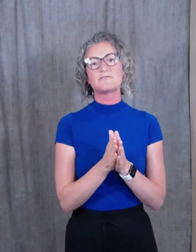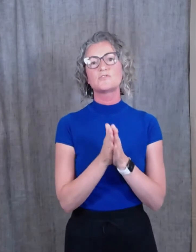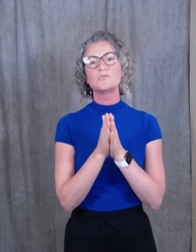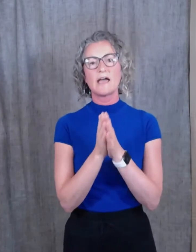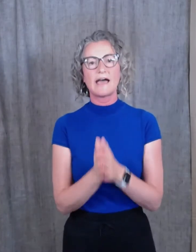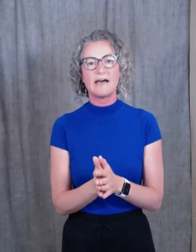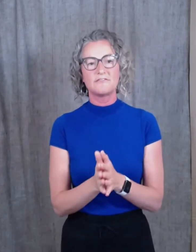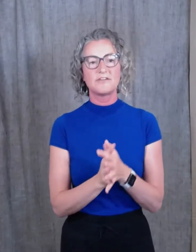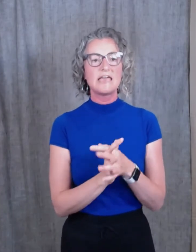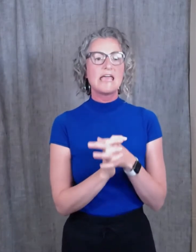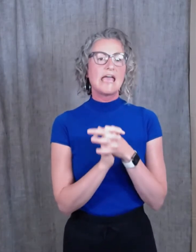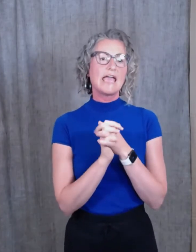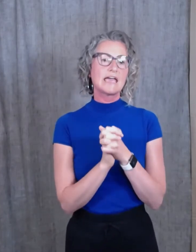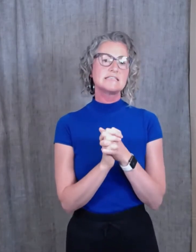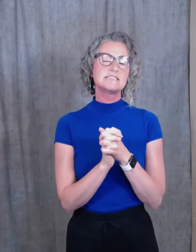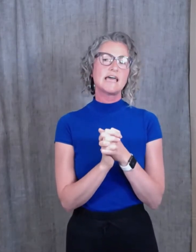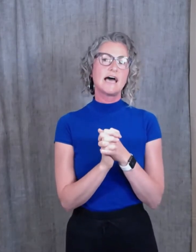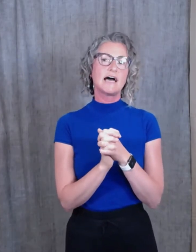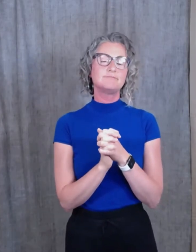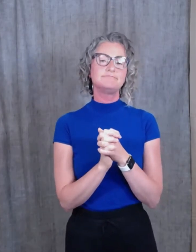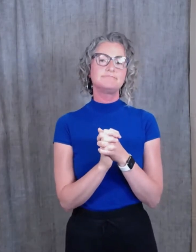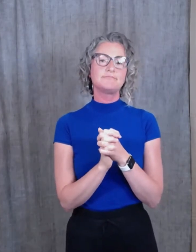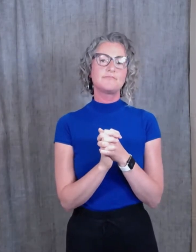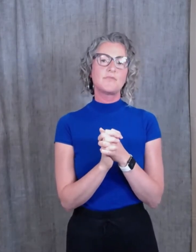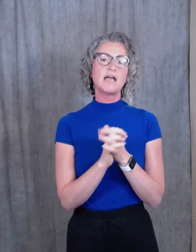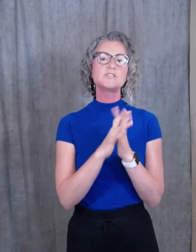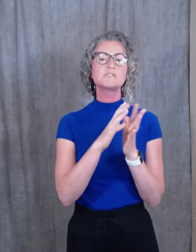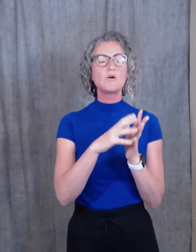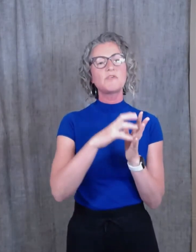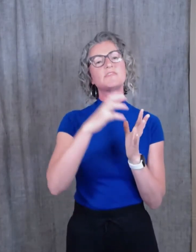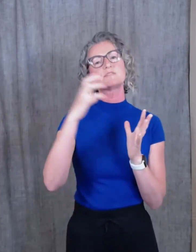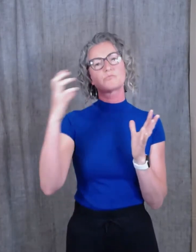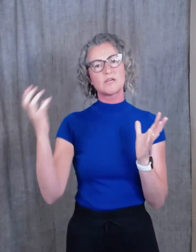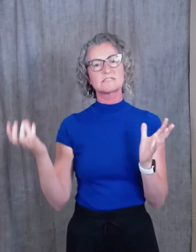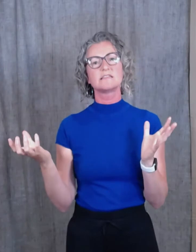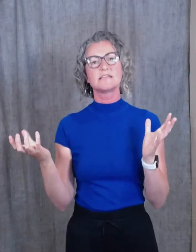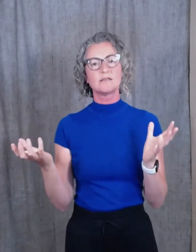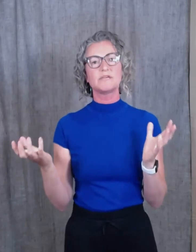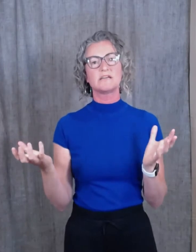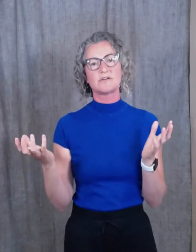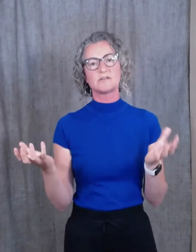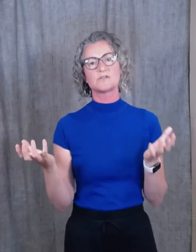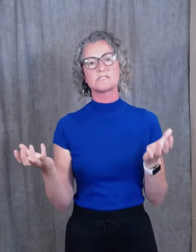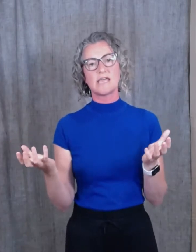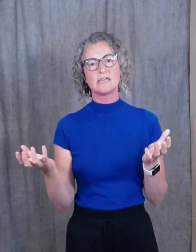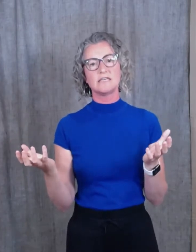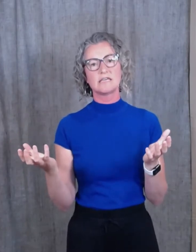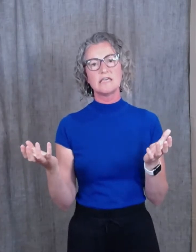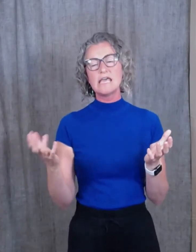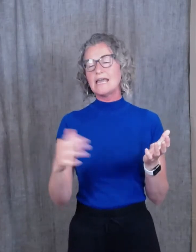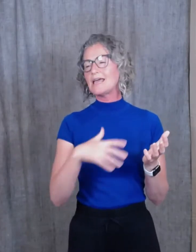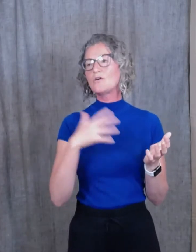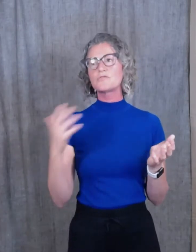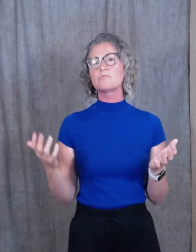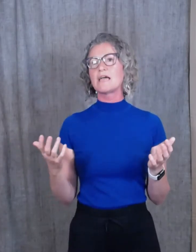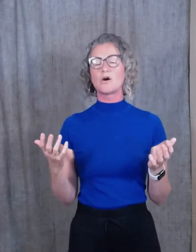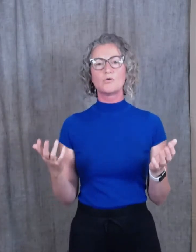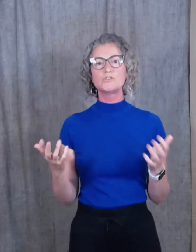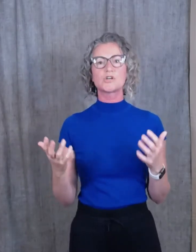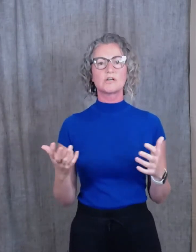who have. And I just hope that this brings a little bit of understanding. And I know through my own journey,